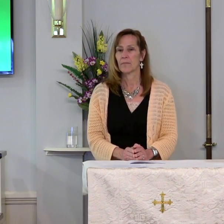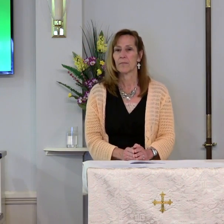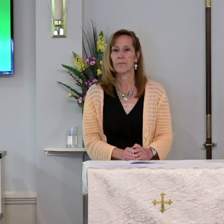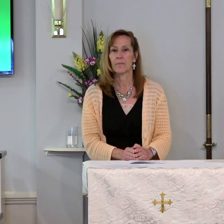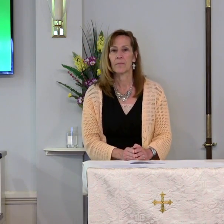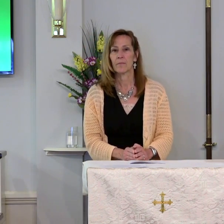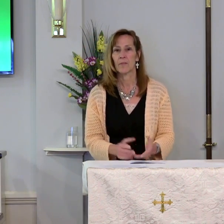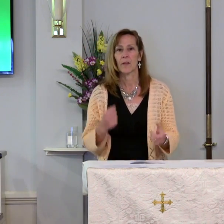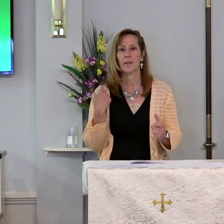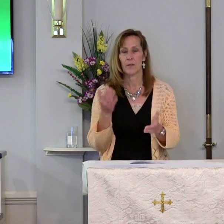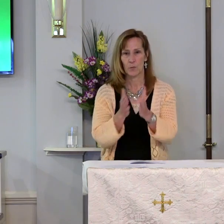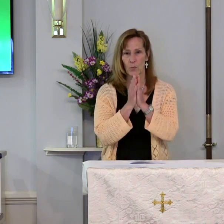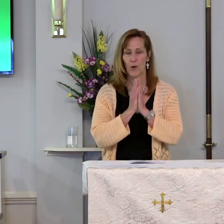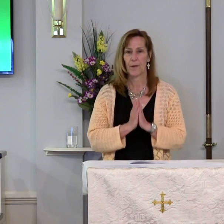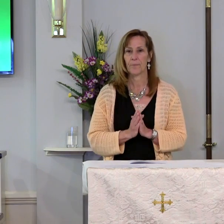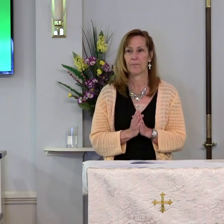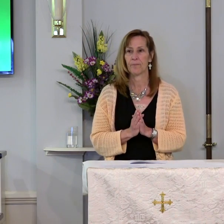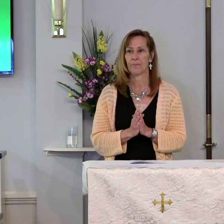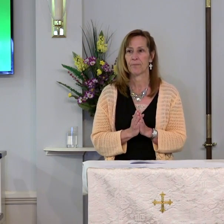Let us pray.